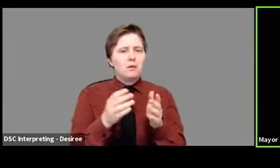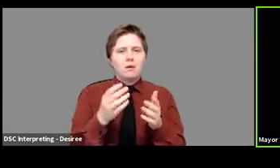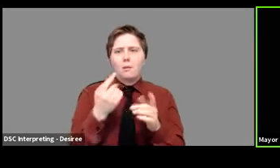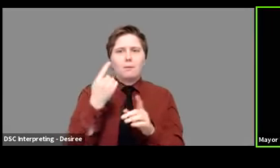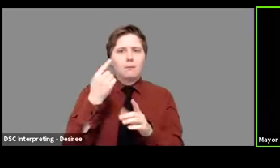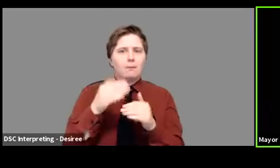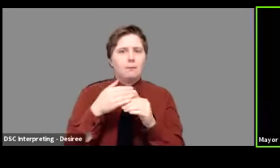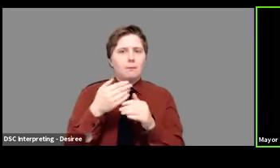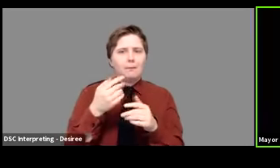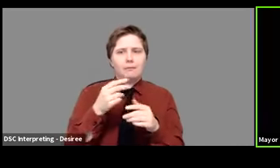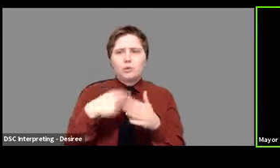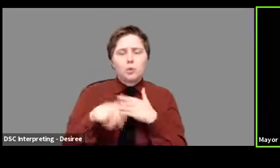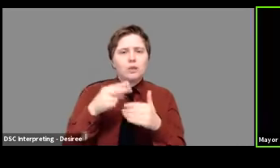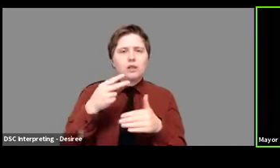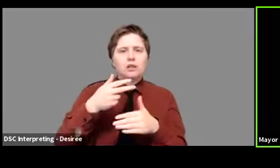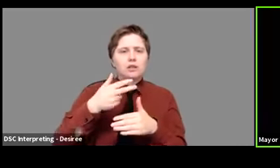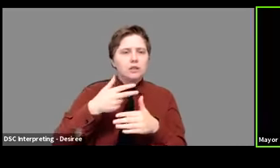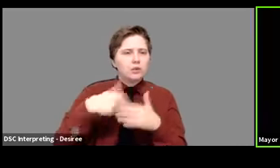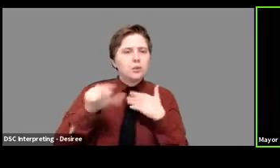month from now.